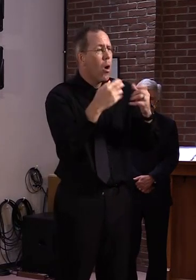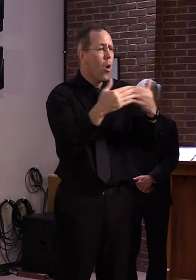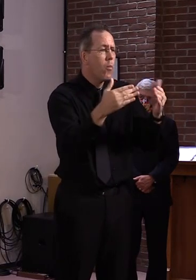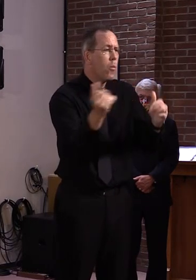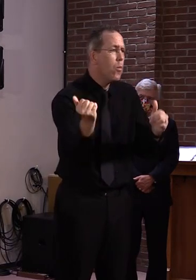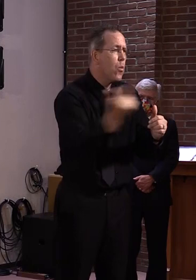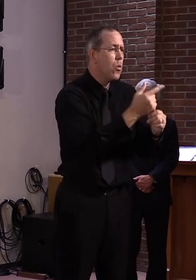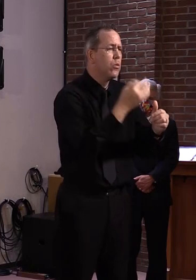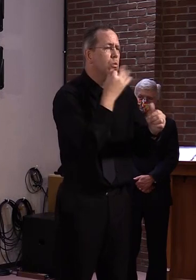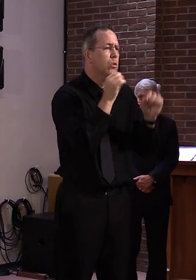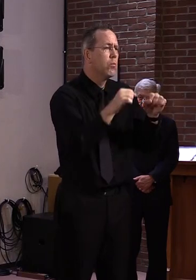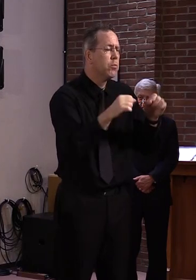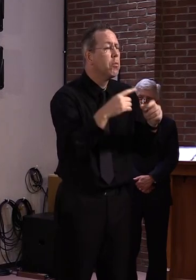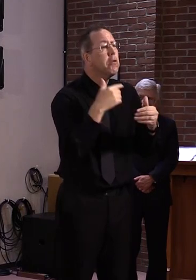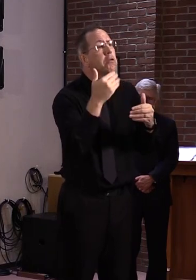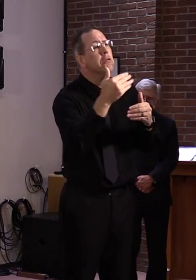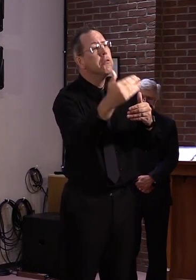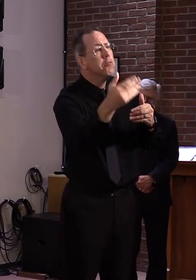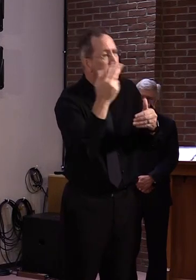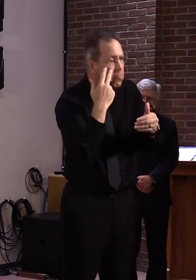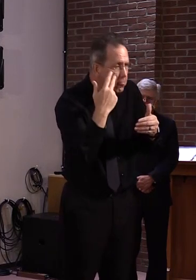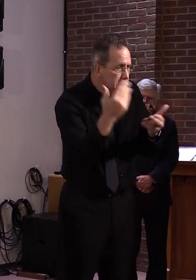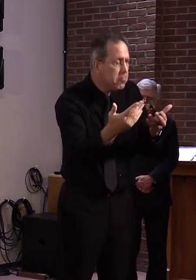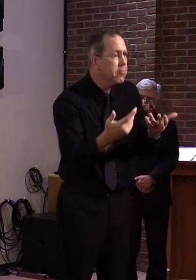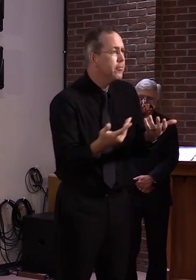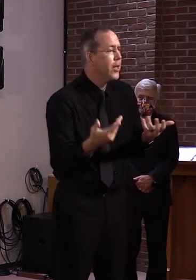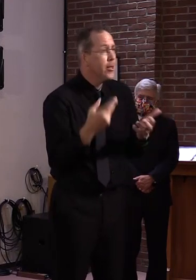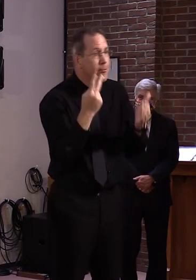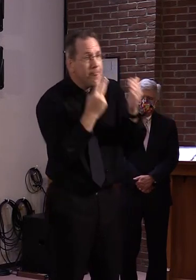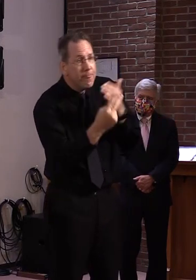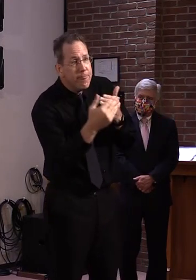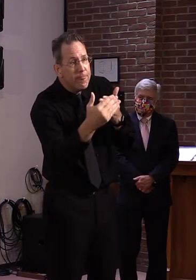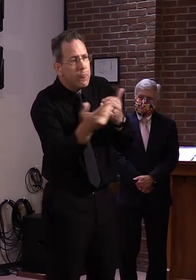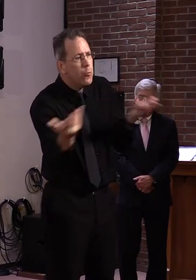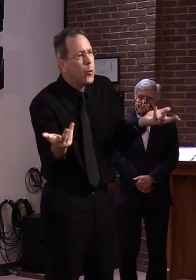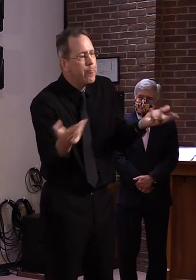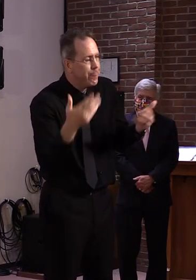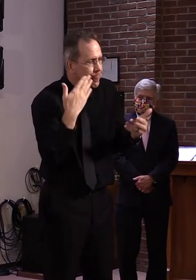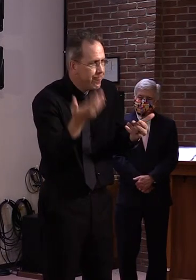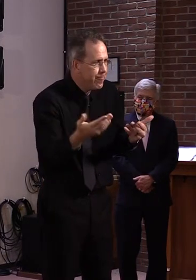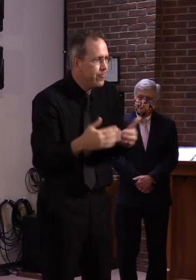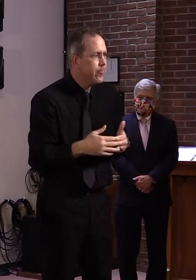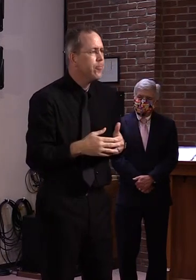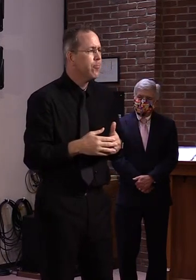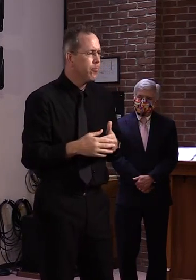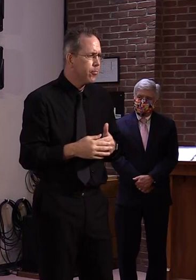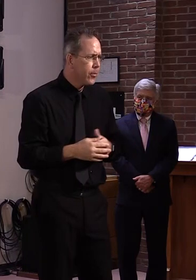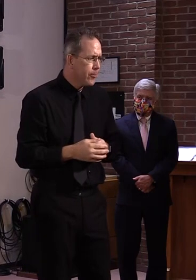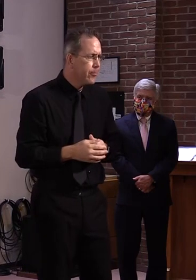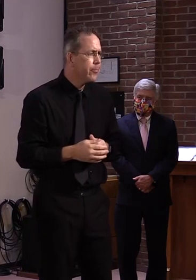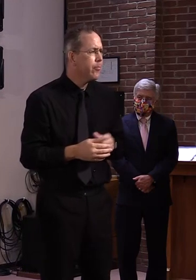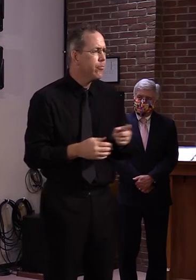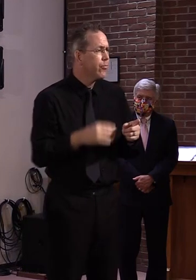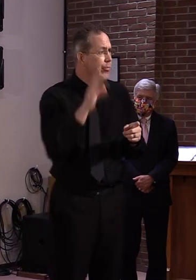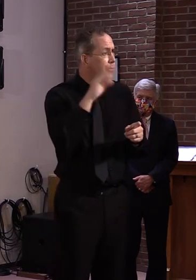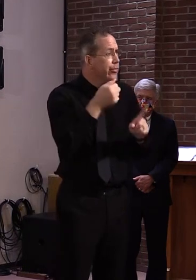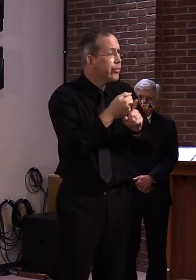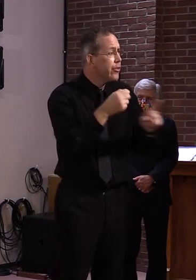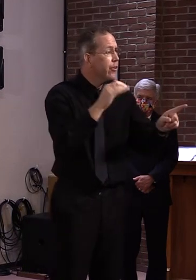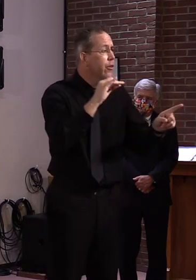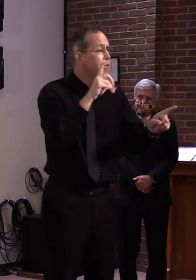as far as we can. But but but hard to know. I mean, who would have seen? I don't know if you saw, you know, what was happening in Florida, Texas,